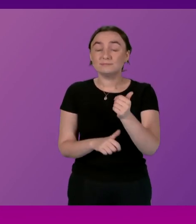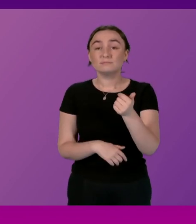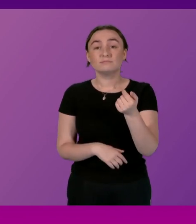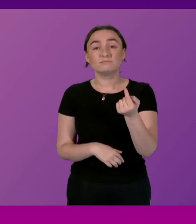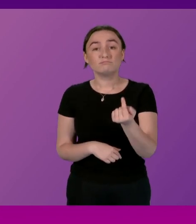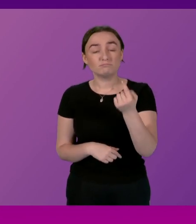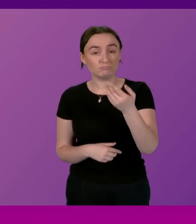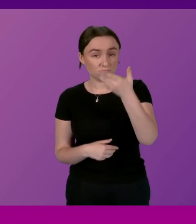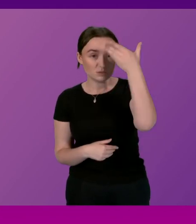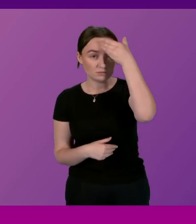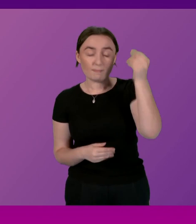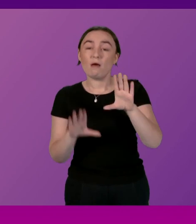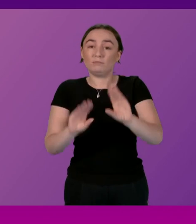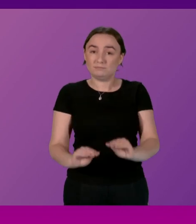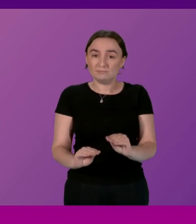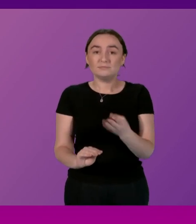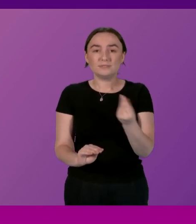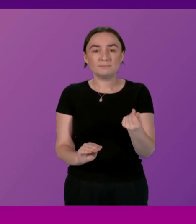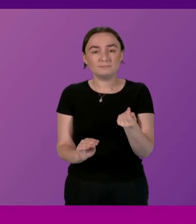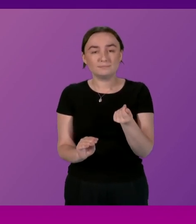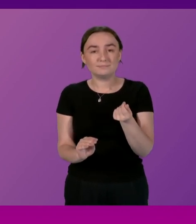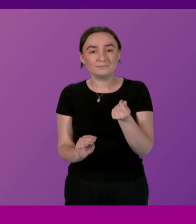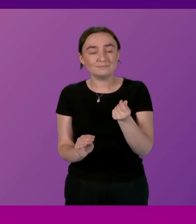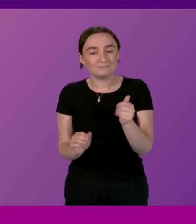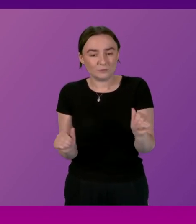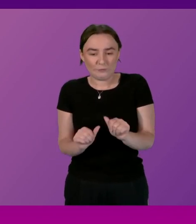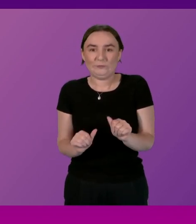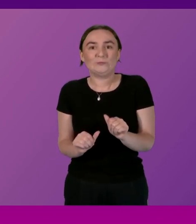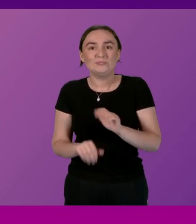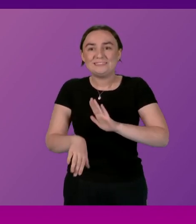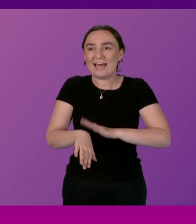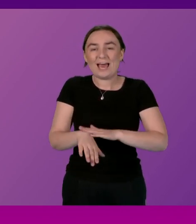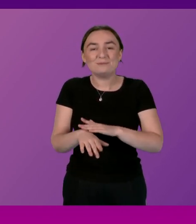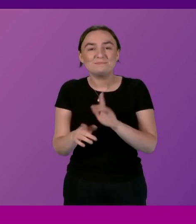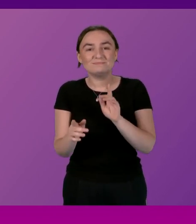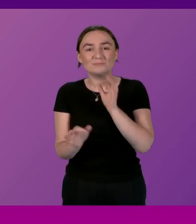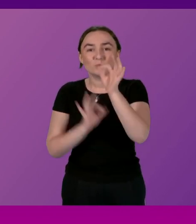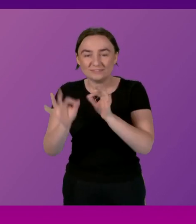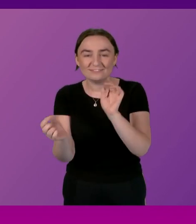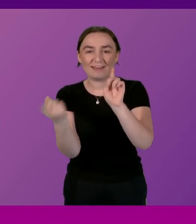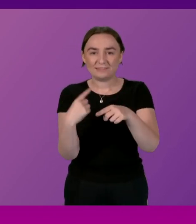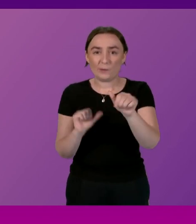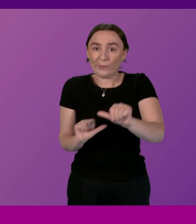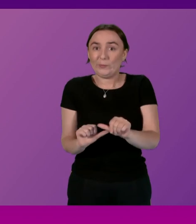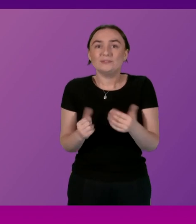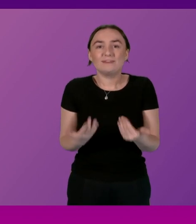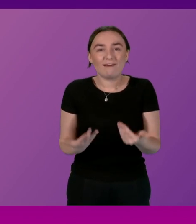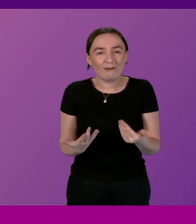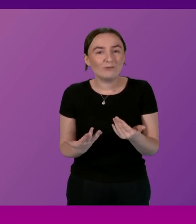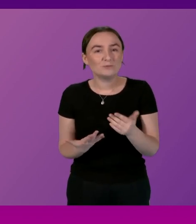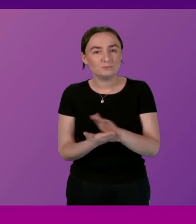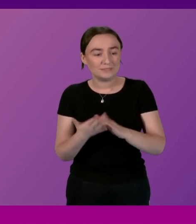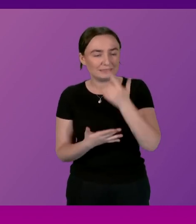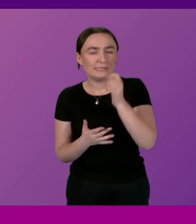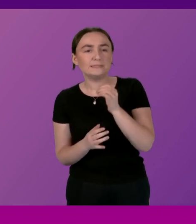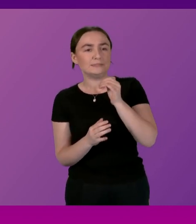summer recess, we know there's been some tightening up of the time taken for questions and answers, for example, so we can get more questions and more scrutiny of the government,